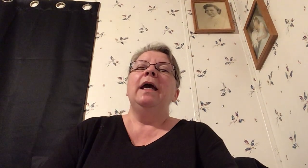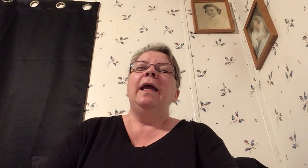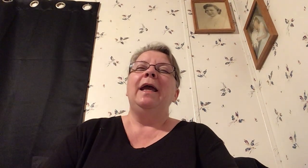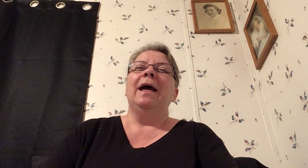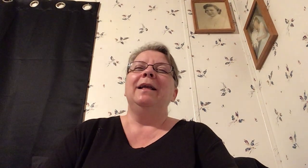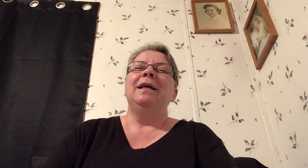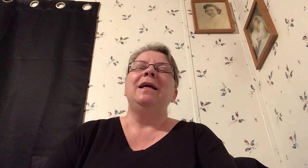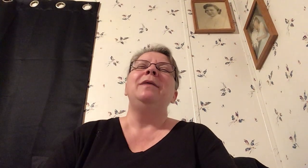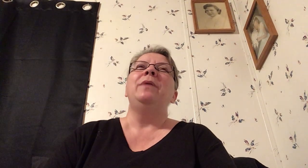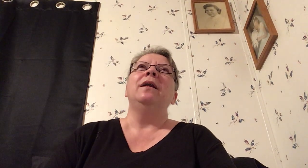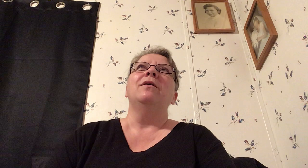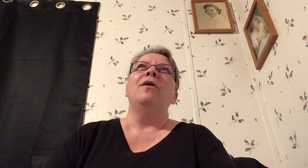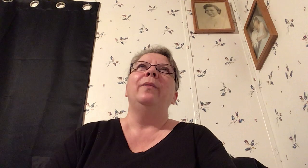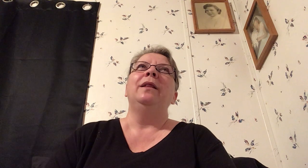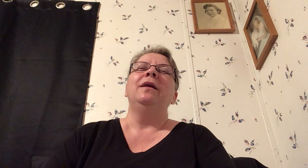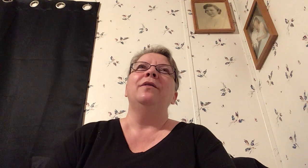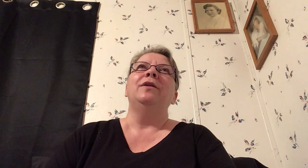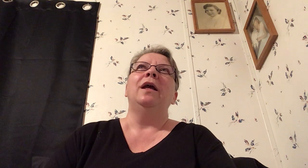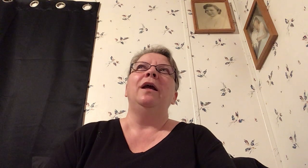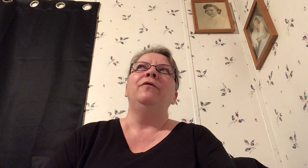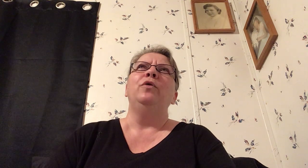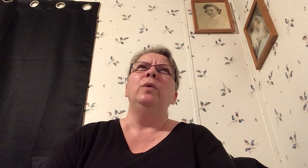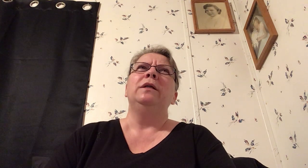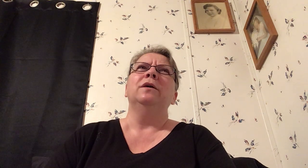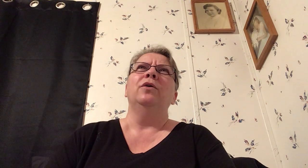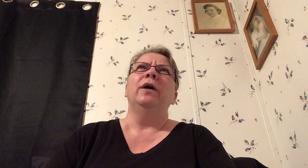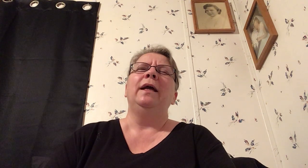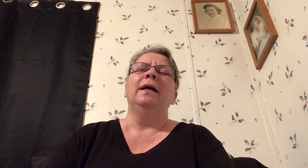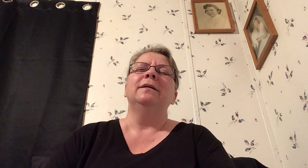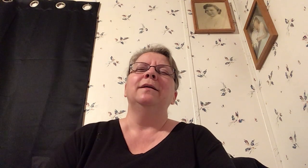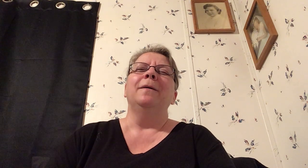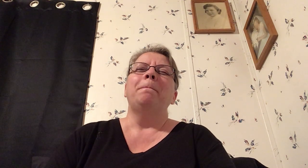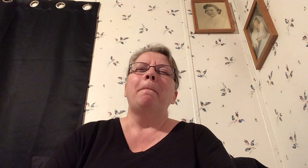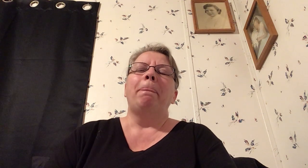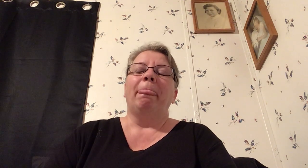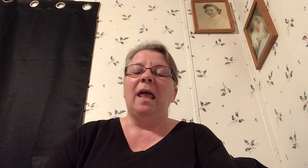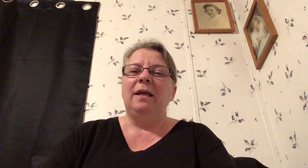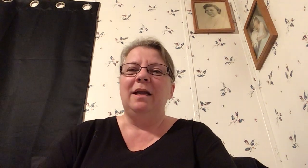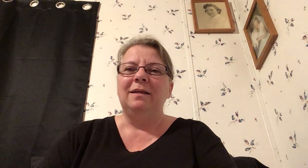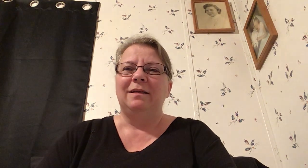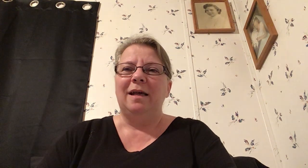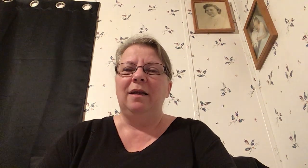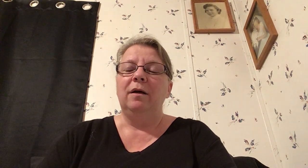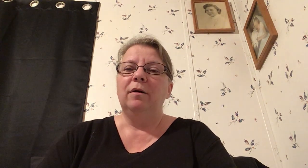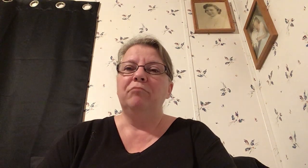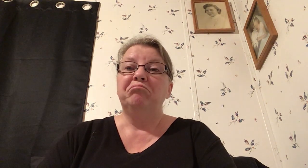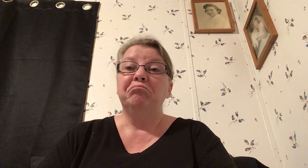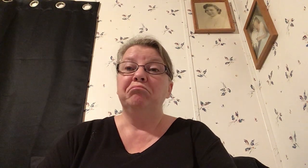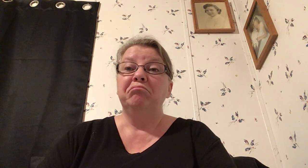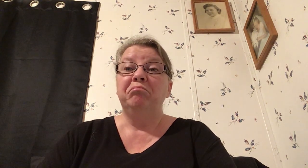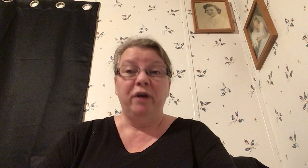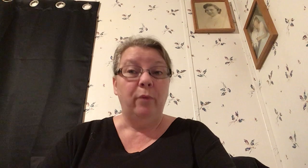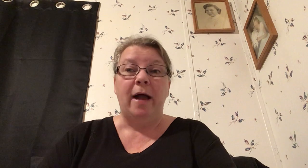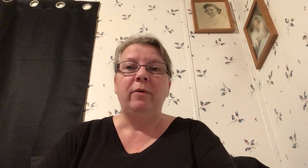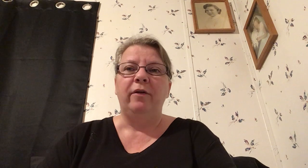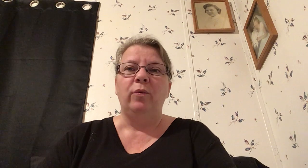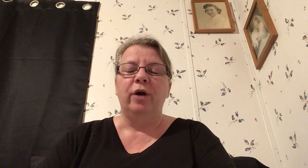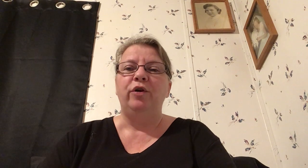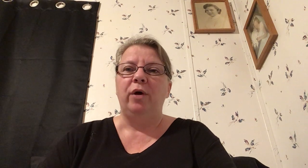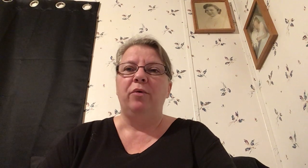and he made a comment the other day a few weeks ago I guess and he said bring your Bible everywhere you go